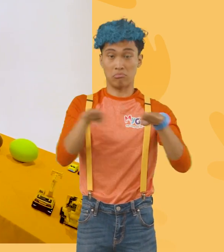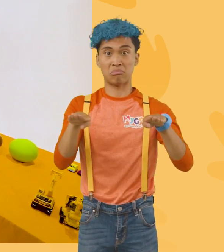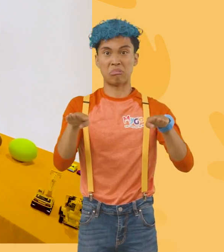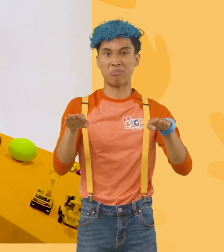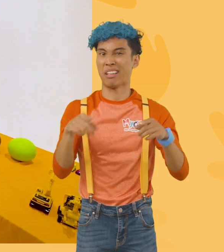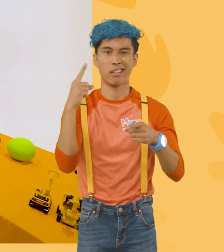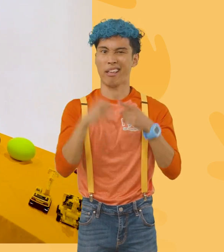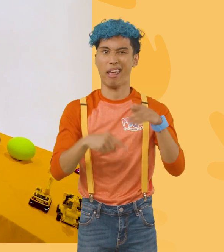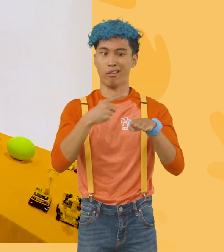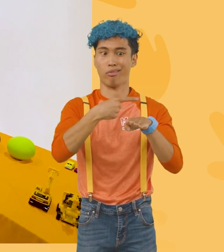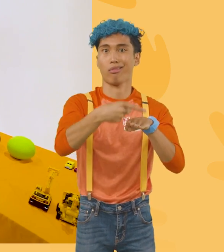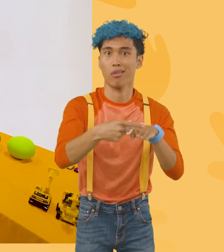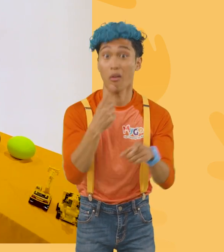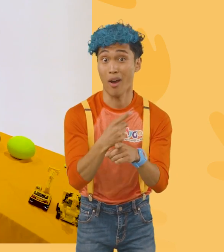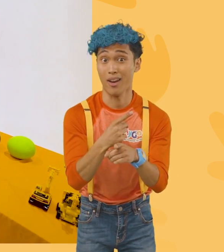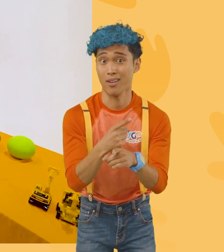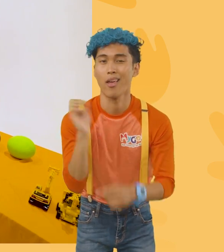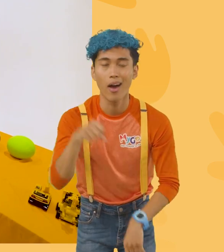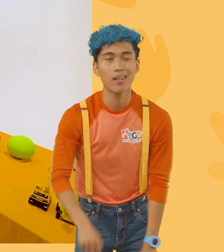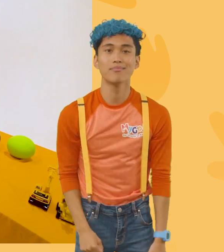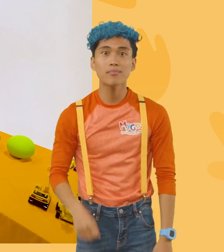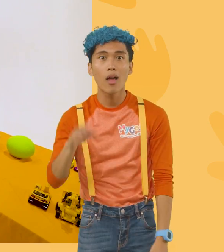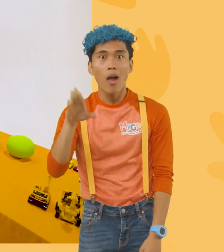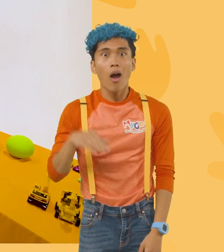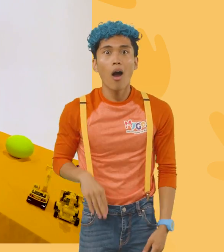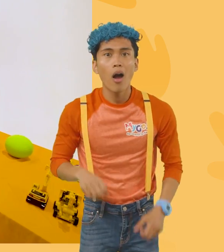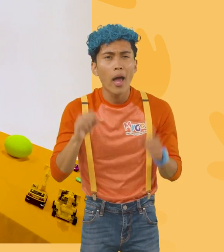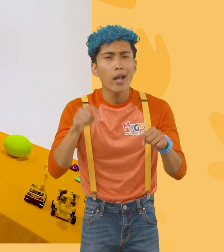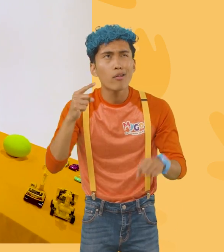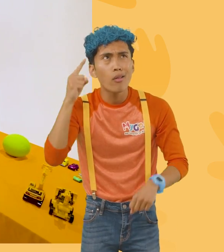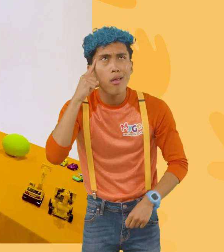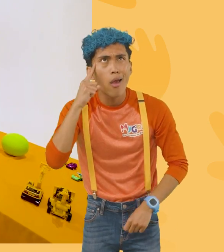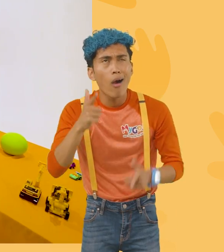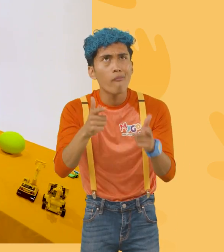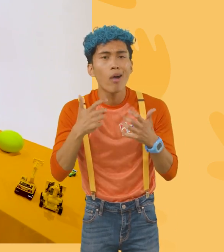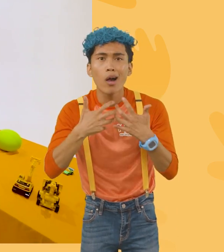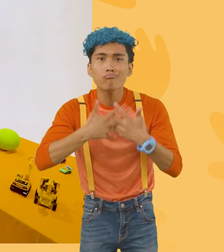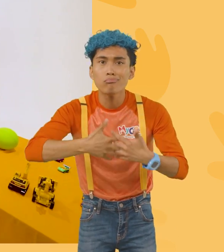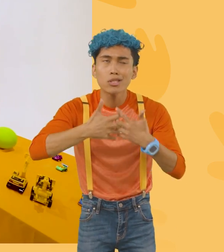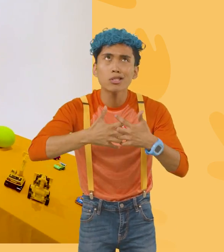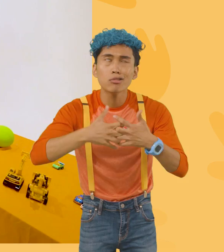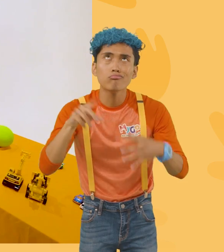wouldn't go anywhere, right? Yeah! Hey, can you think of a machine that is actually really fast?